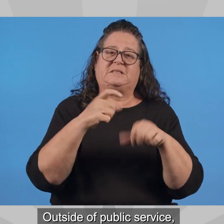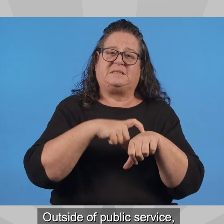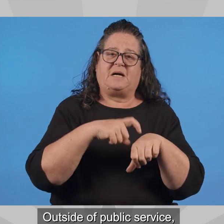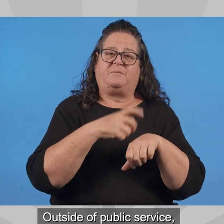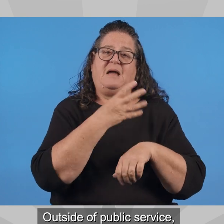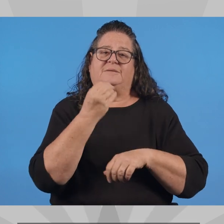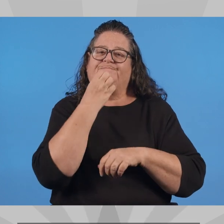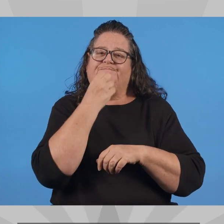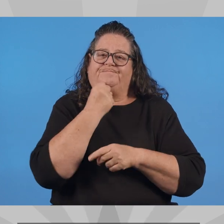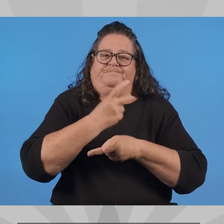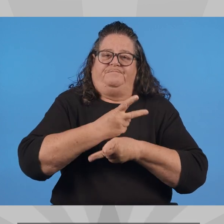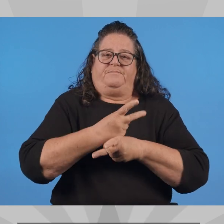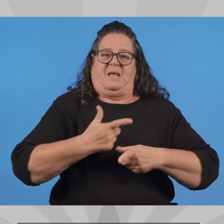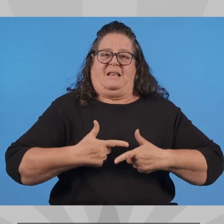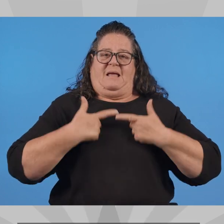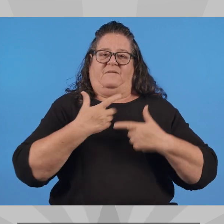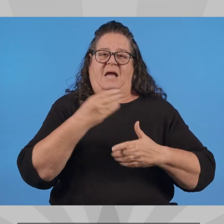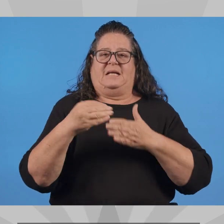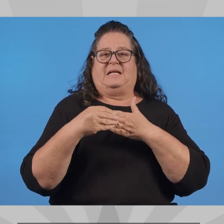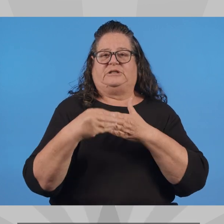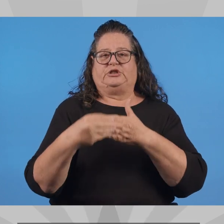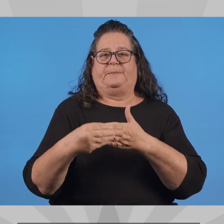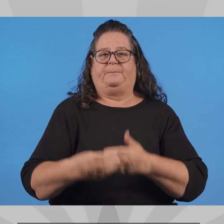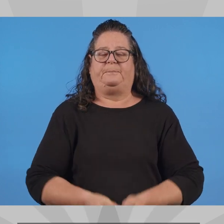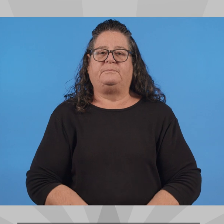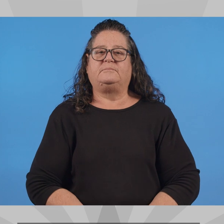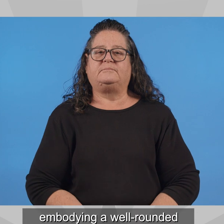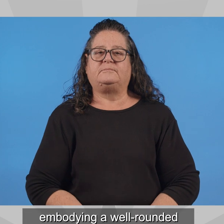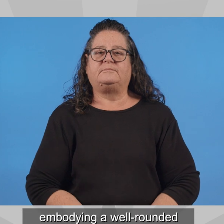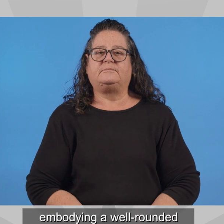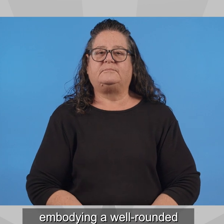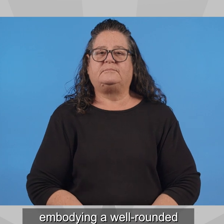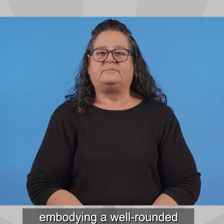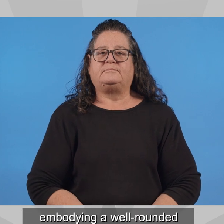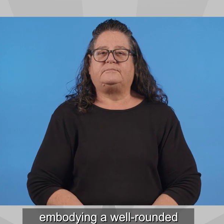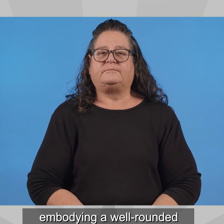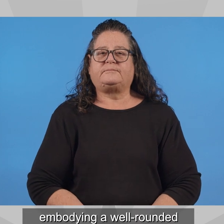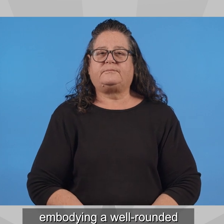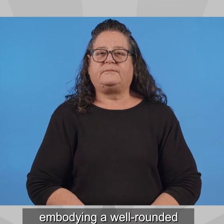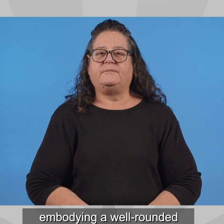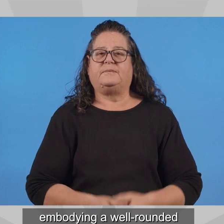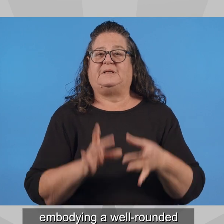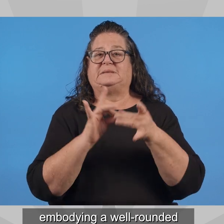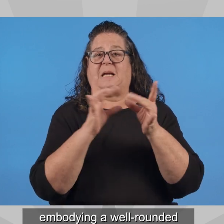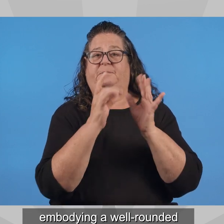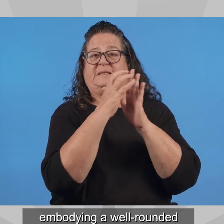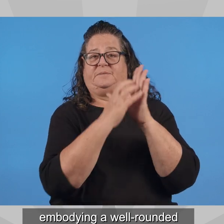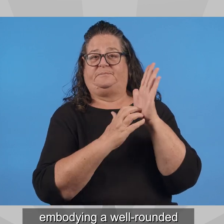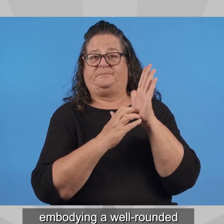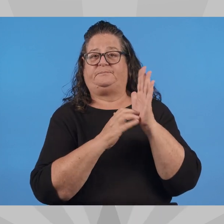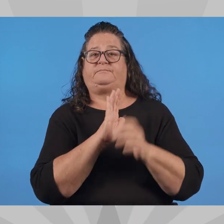bodybuilding, horseback riding, and family time, embodying a well-rounded approach to life and